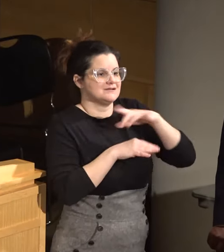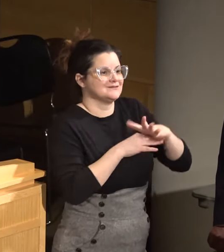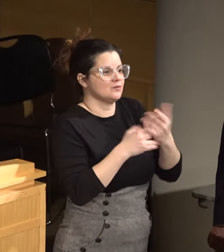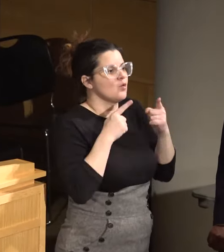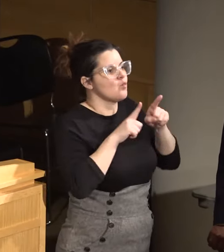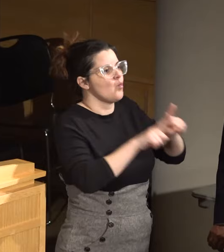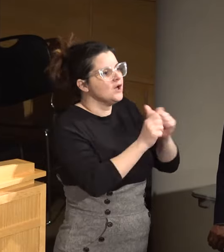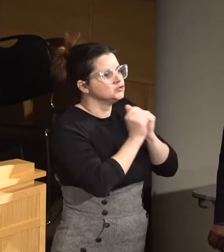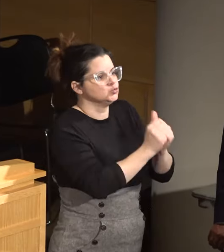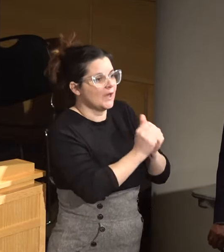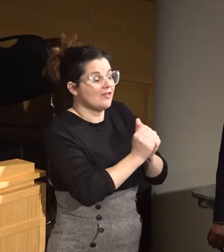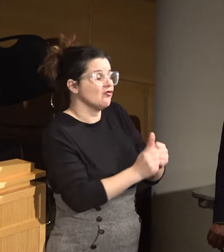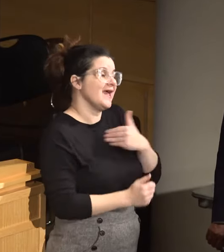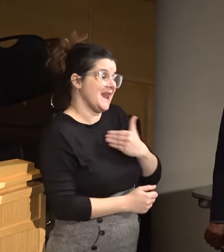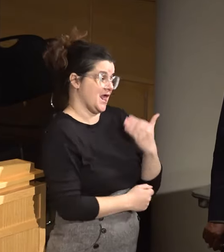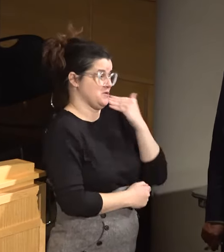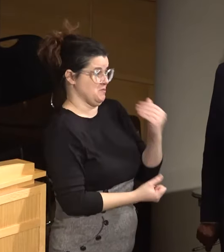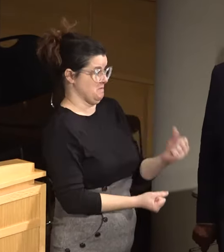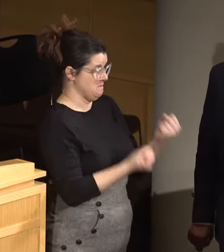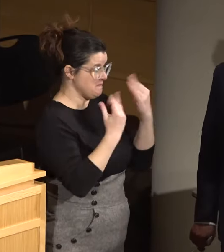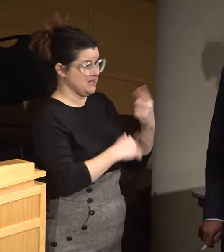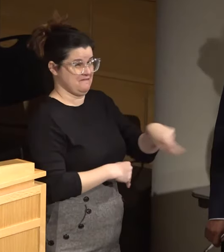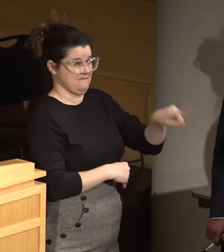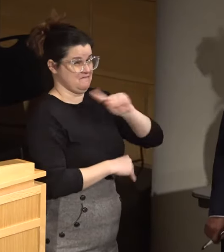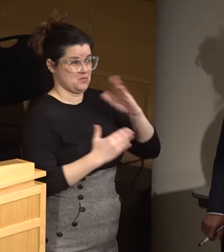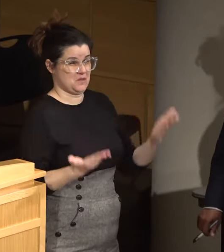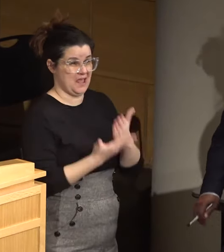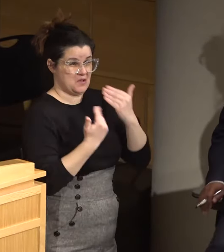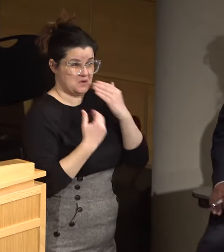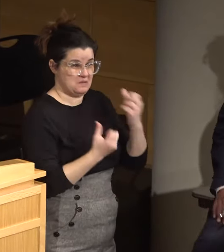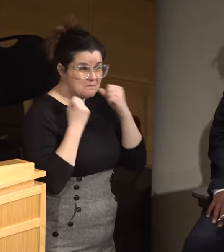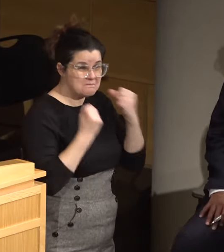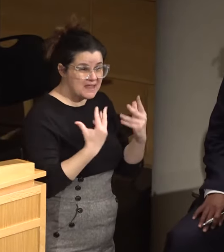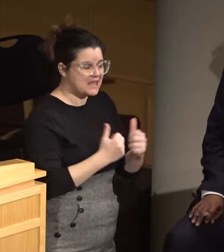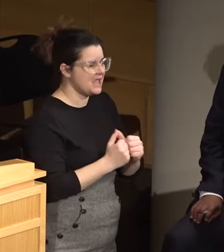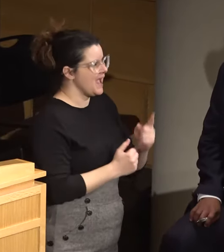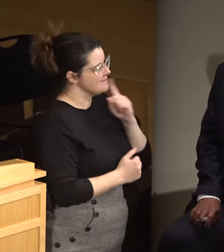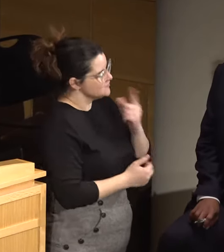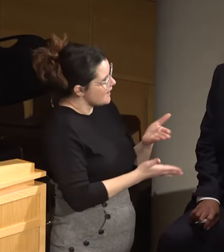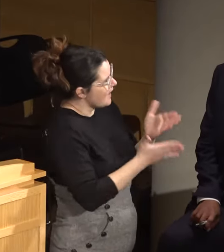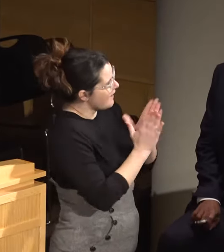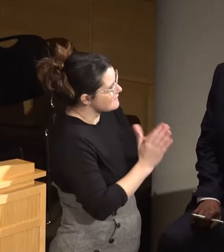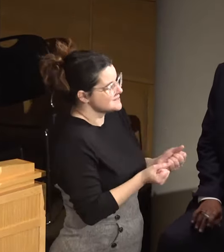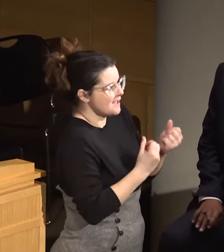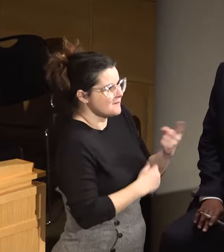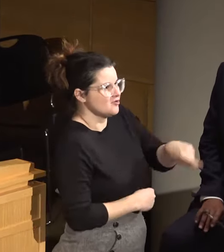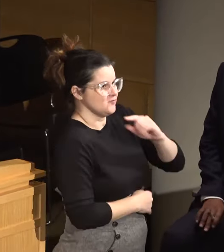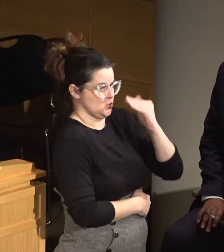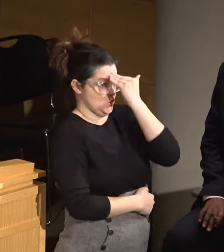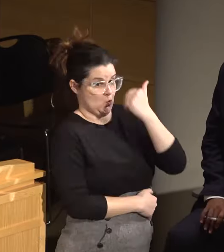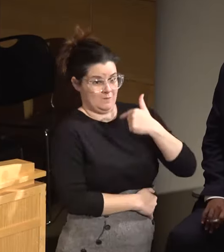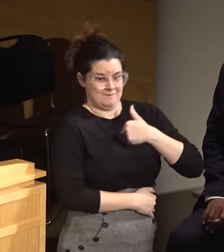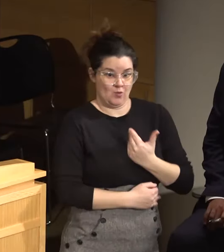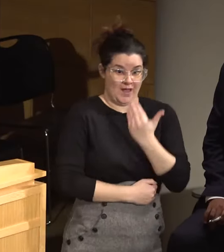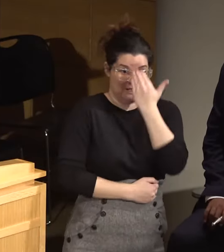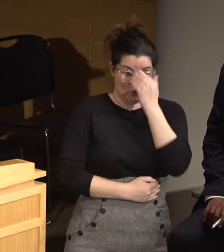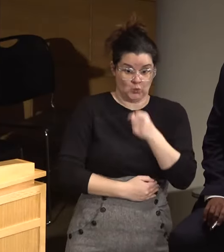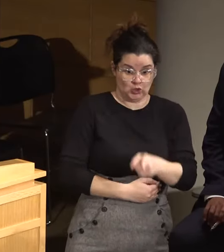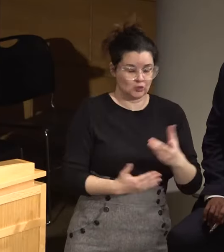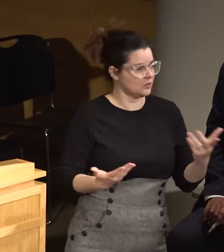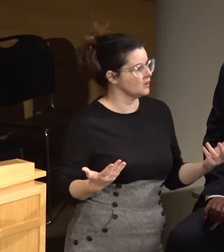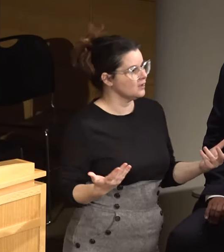together. And I know many of you here, right? If I would just ask how many of you know me or I know you,